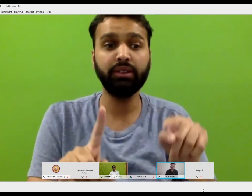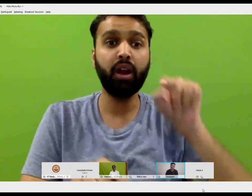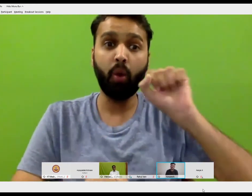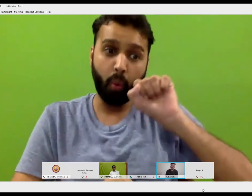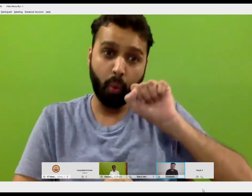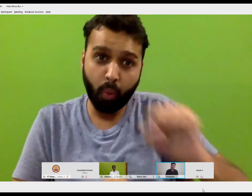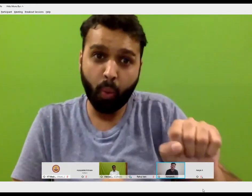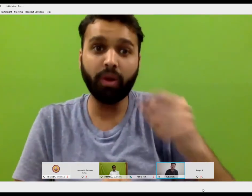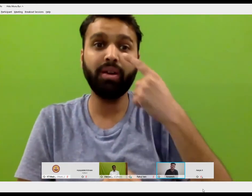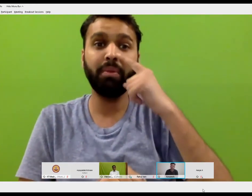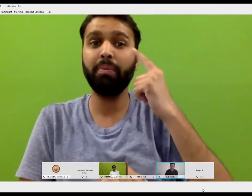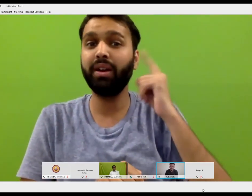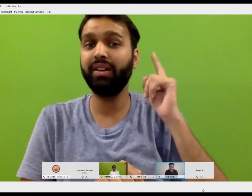are going to hearing parents.